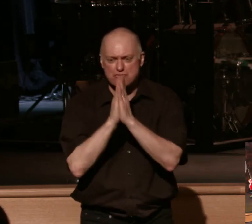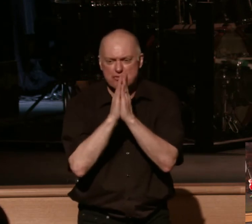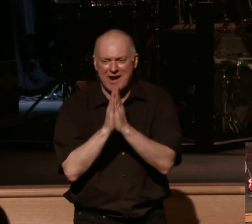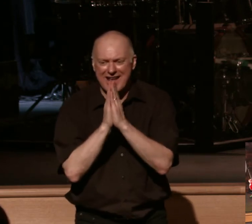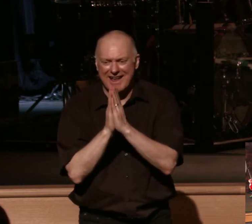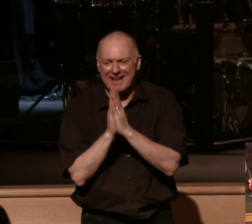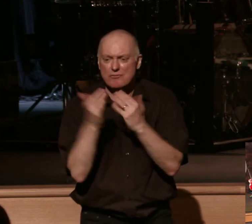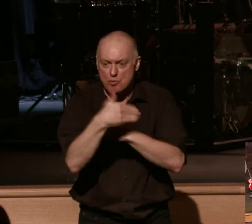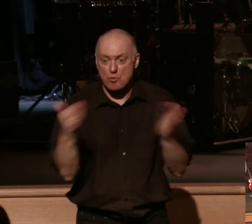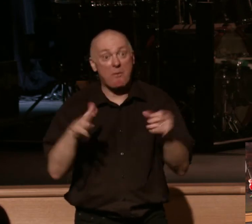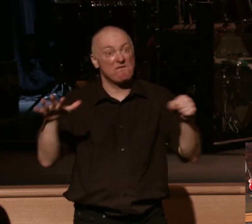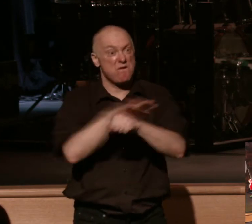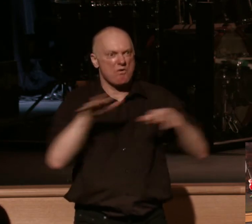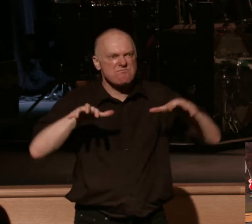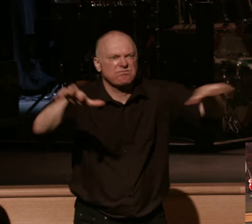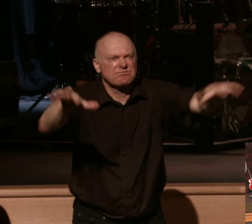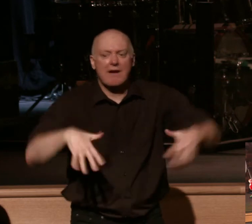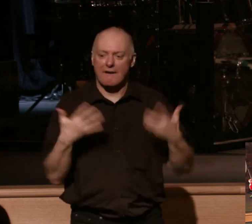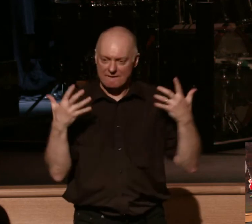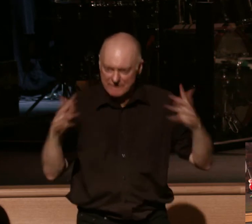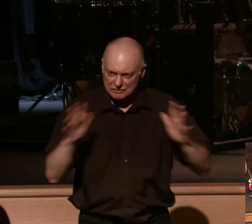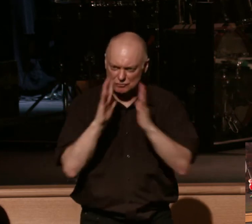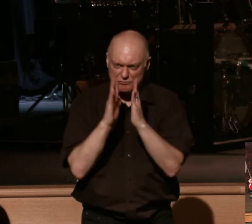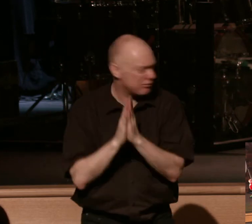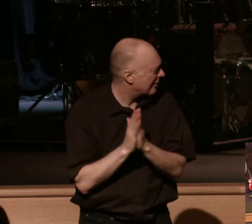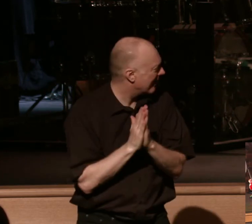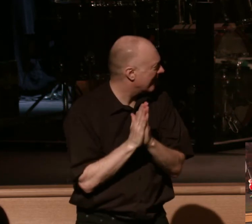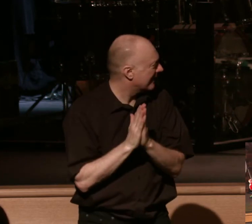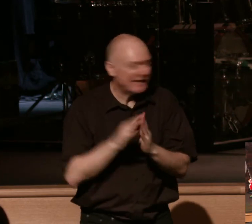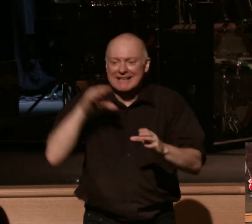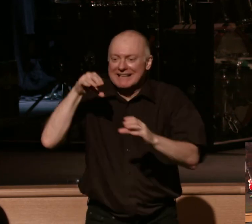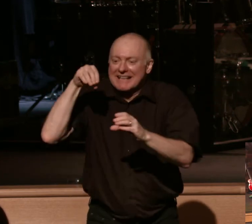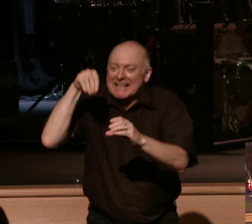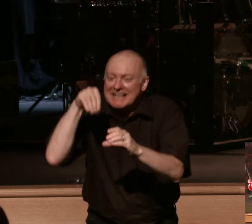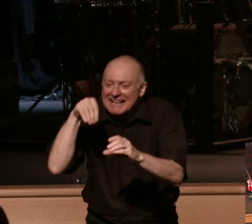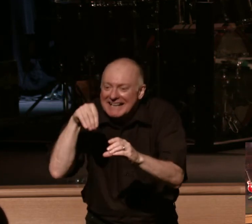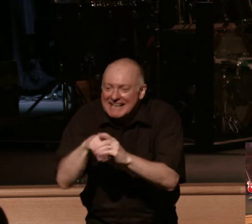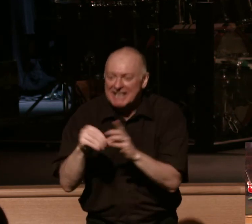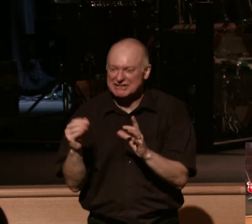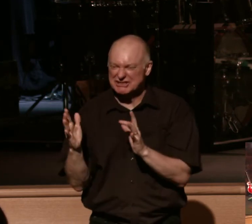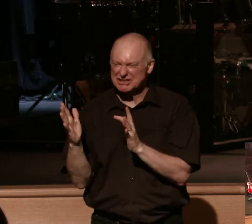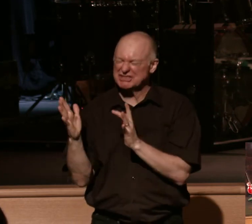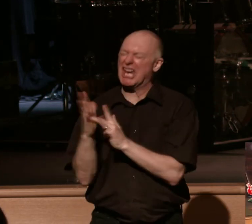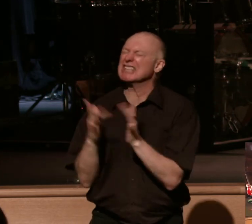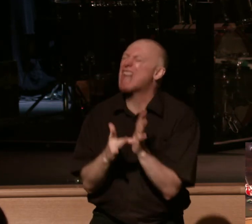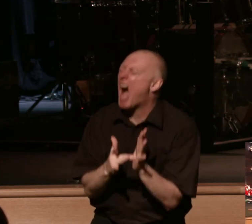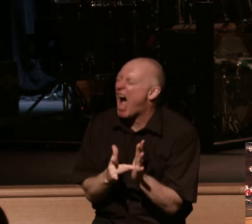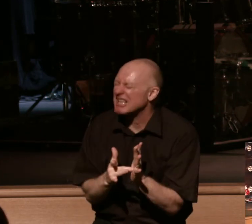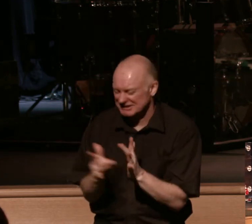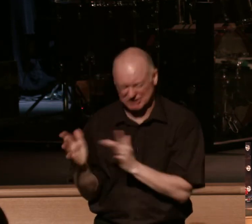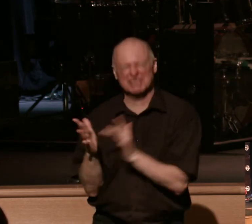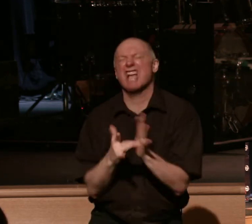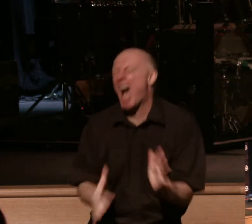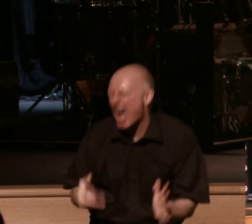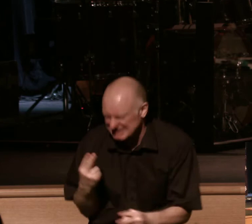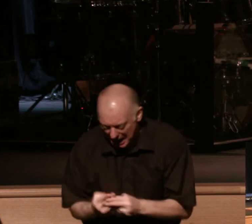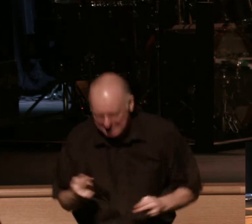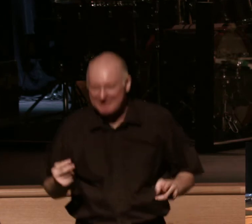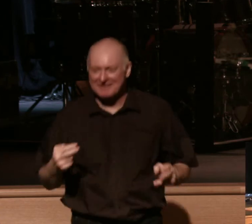was there and it was pretty full and I went to finish praying it was like in Jesus name like that you know what mean so and and I look at my wife and